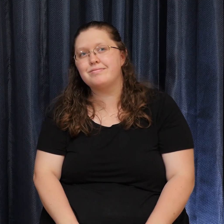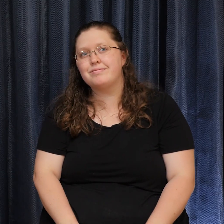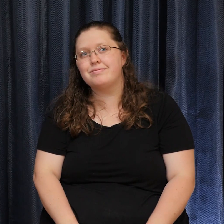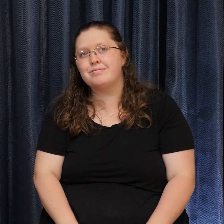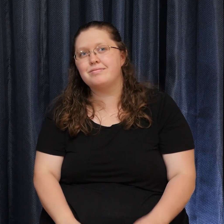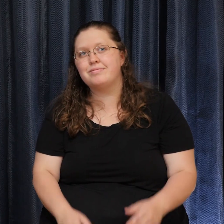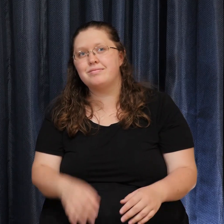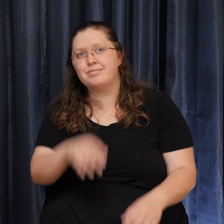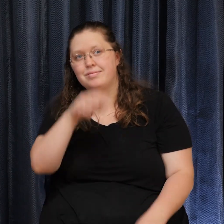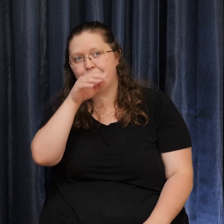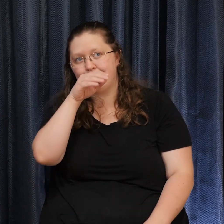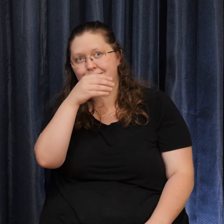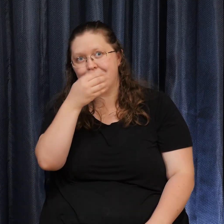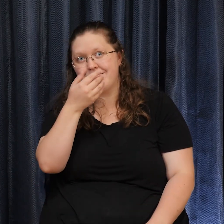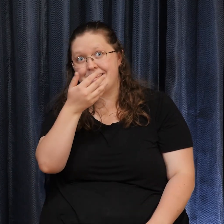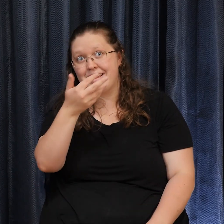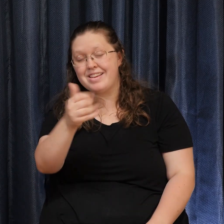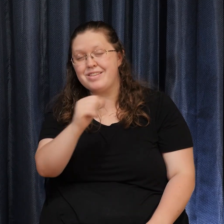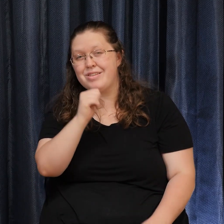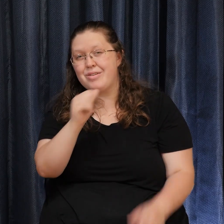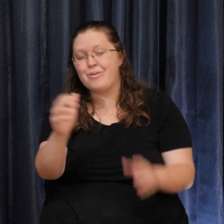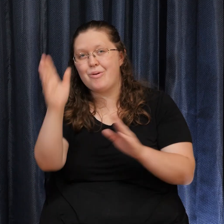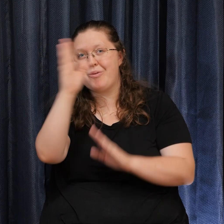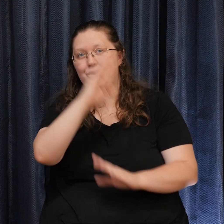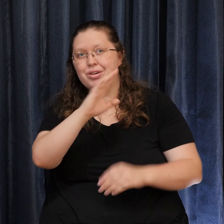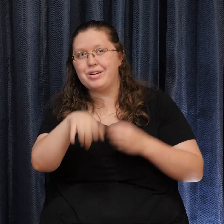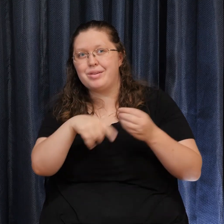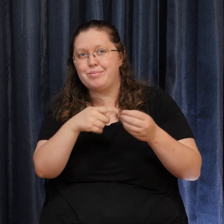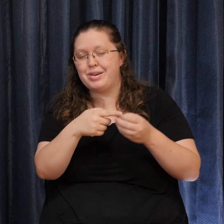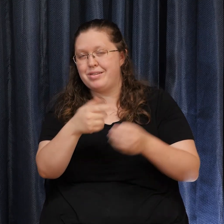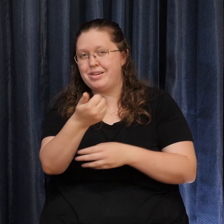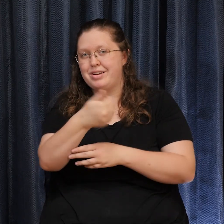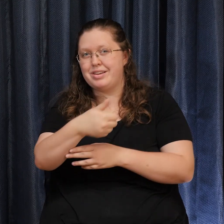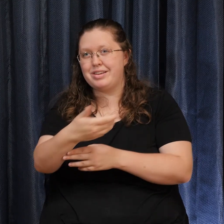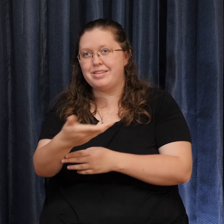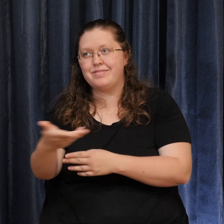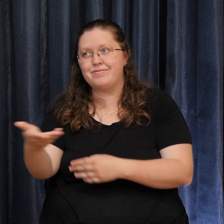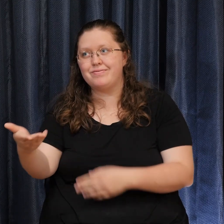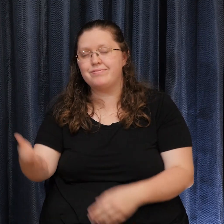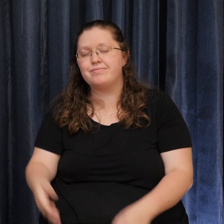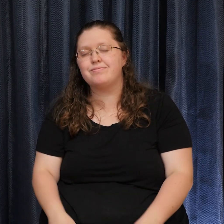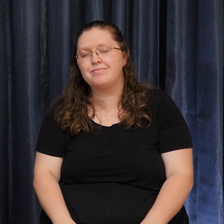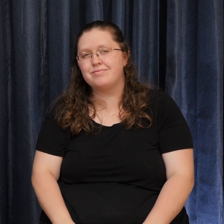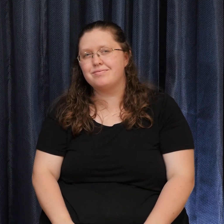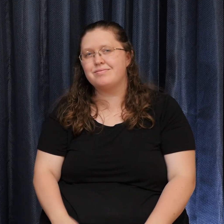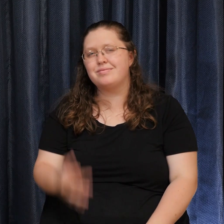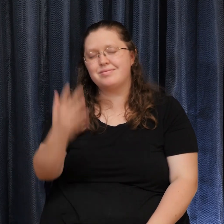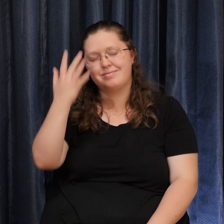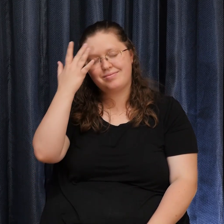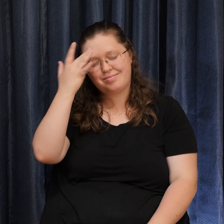worry About a thing You know I rise